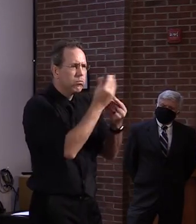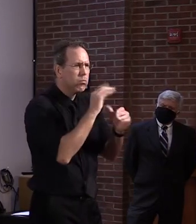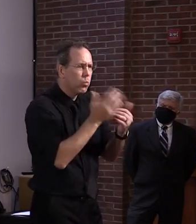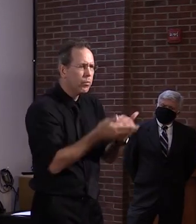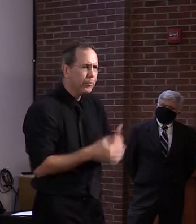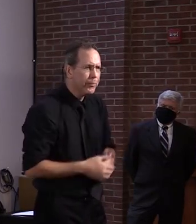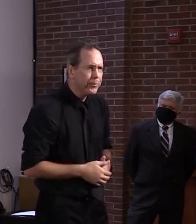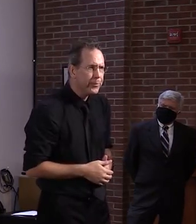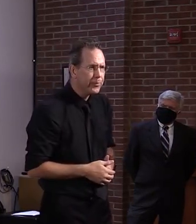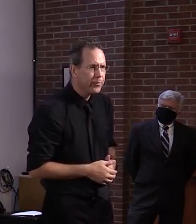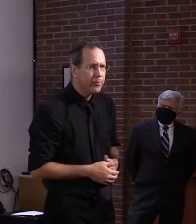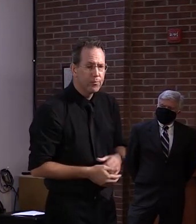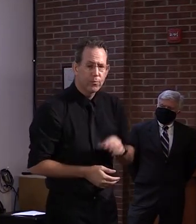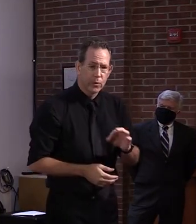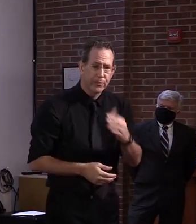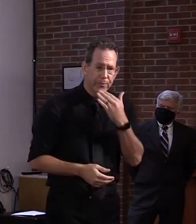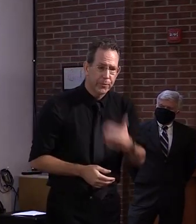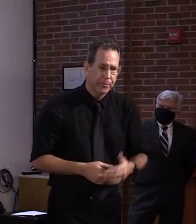Okay, thank you.